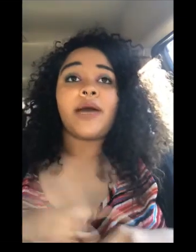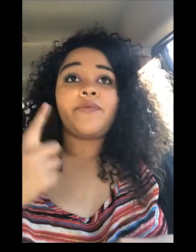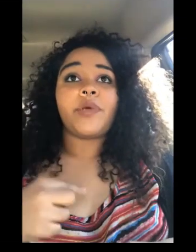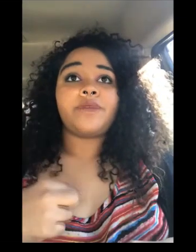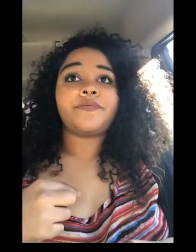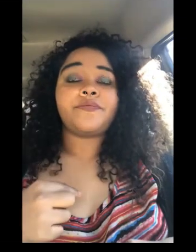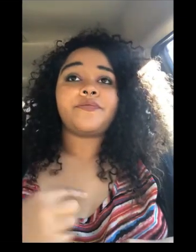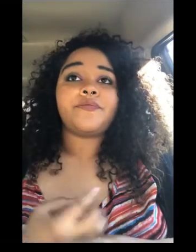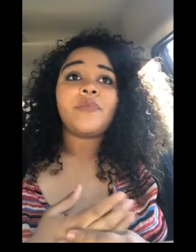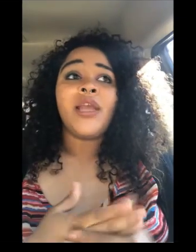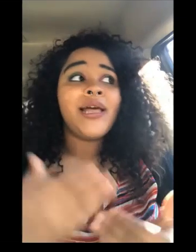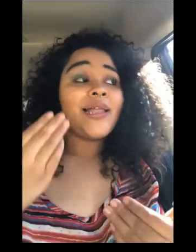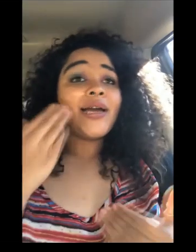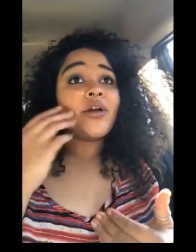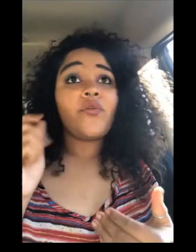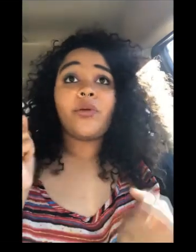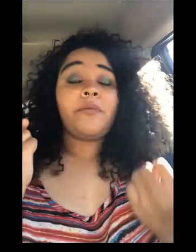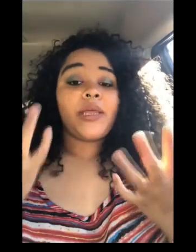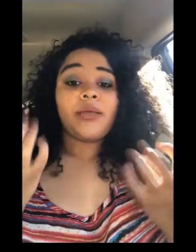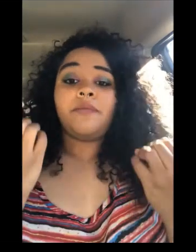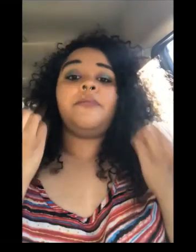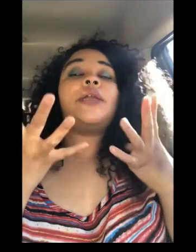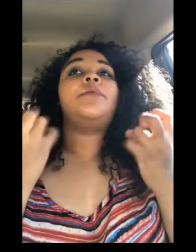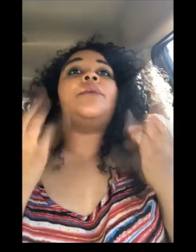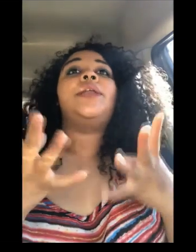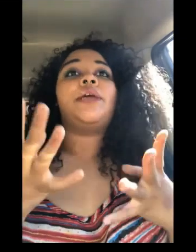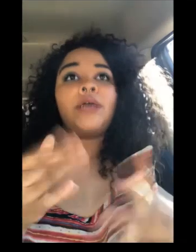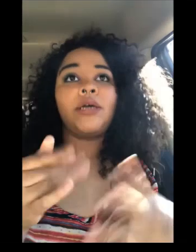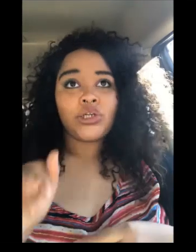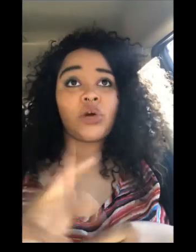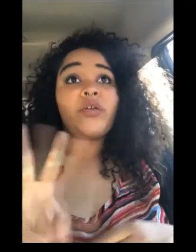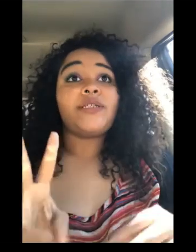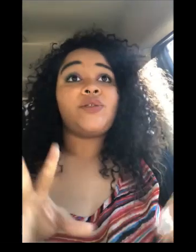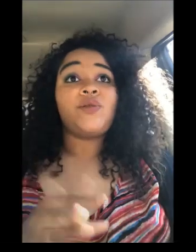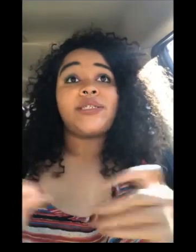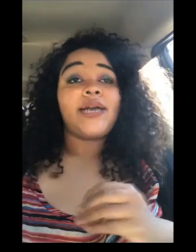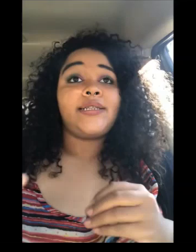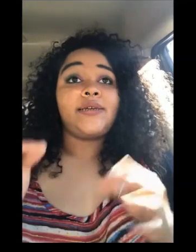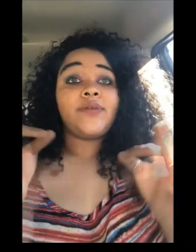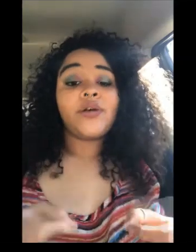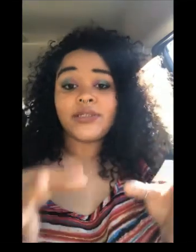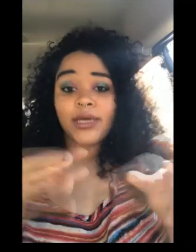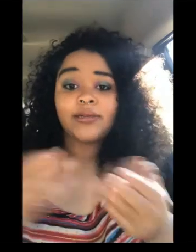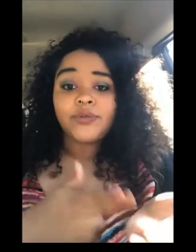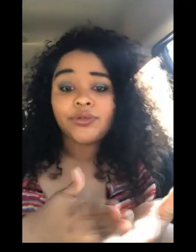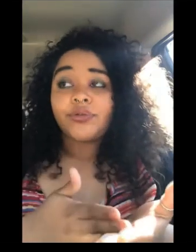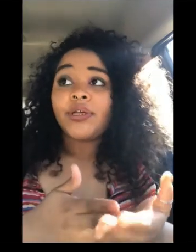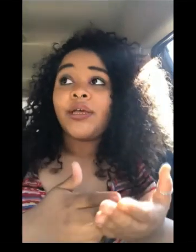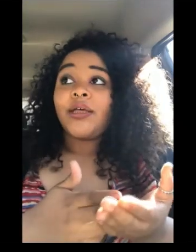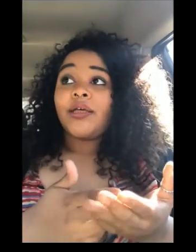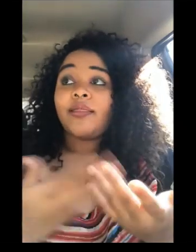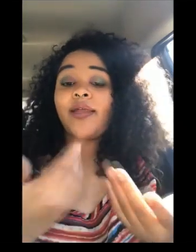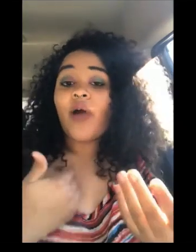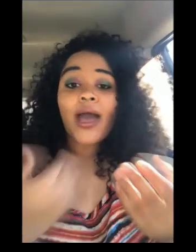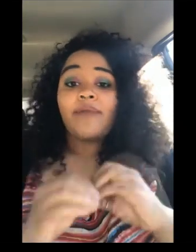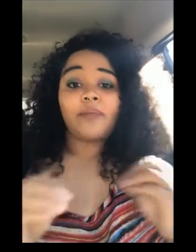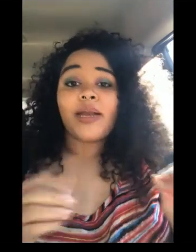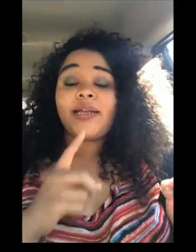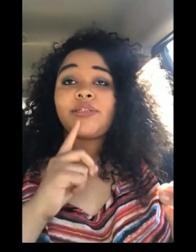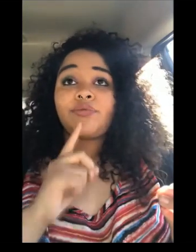time for me like i know for many many many jehovah witnesses who decide to leave decide to leave the truth they don't have anybody and it's